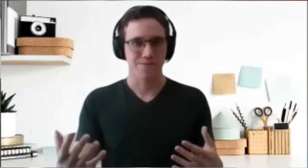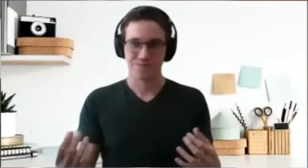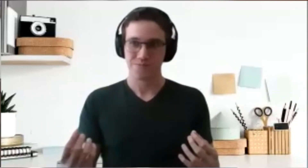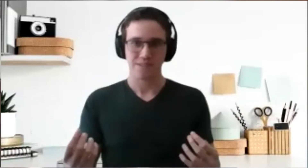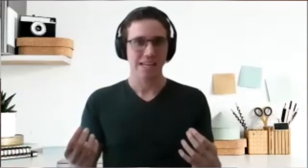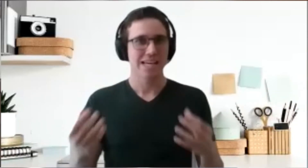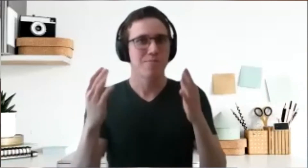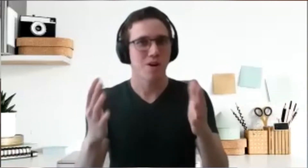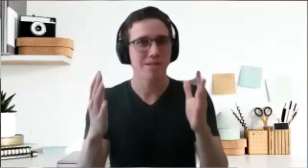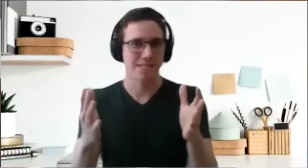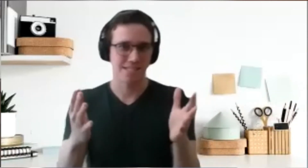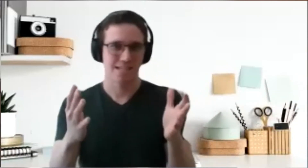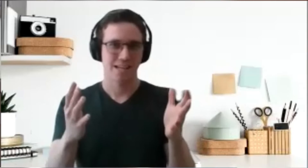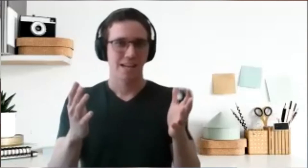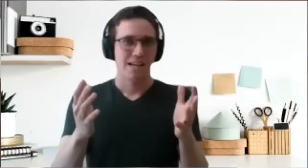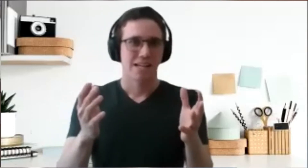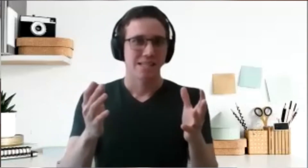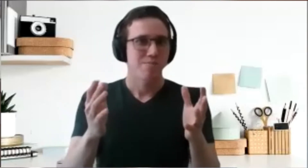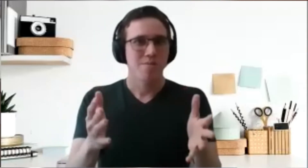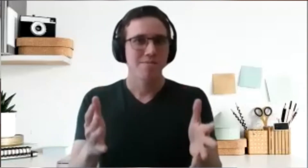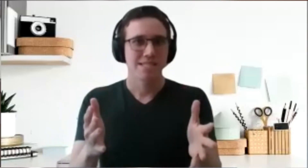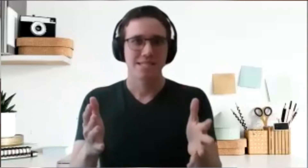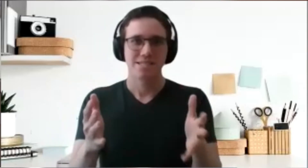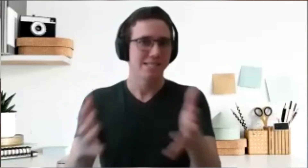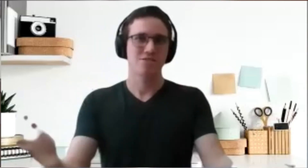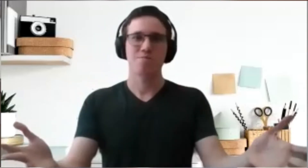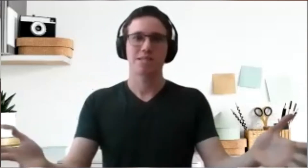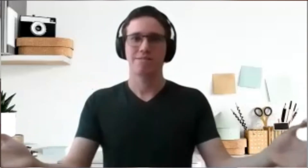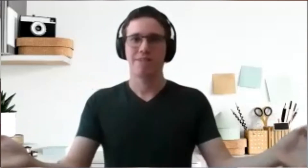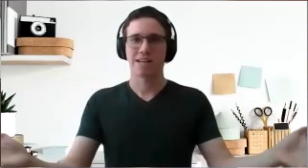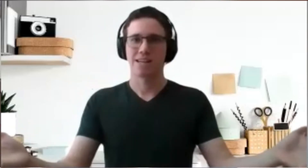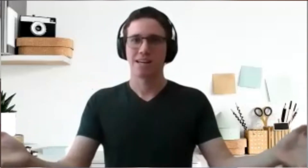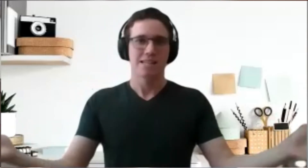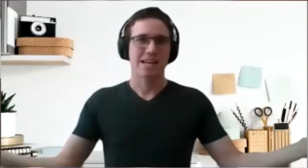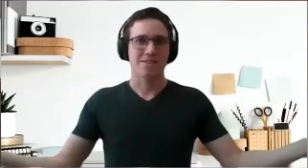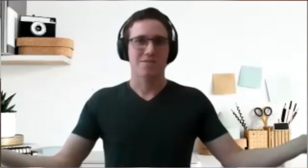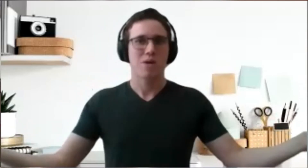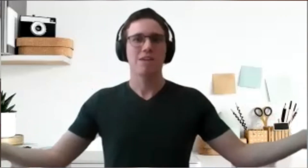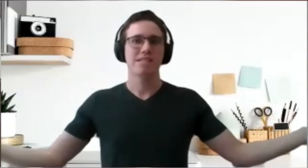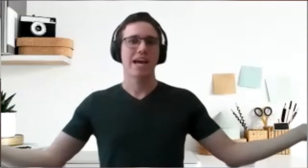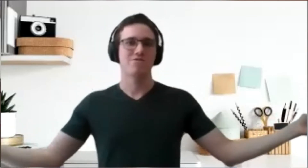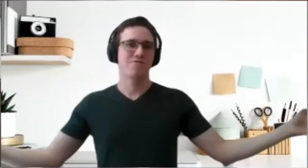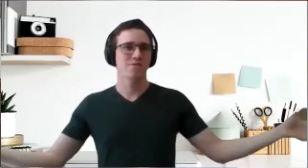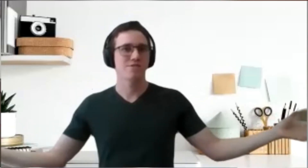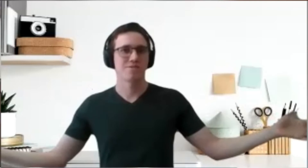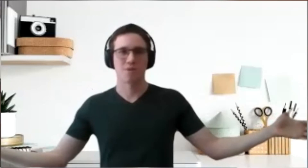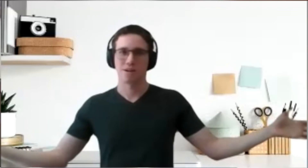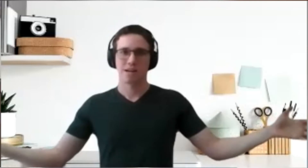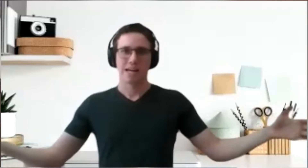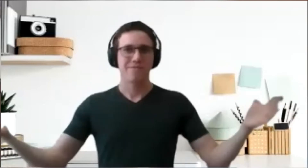and the problem is the problem is this is completely fine. Like why would they have to volunteer more? If